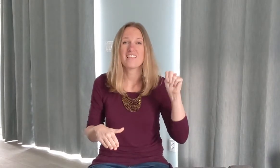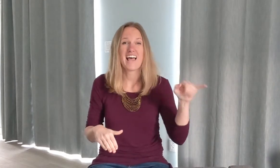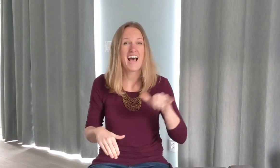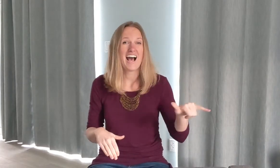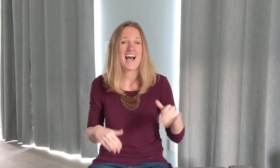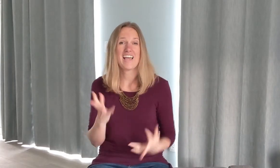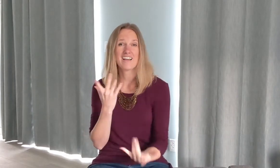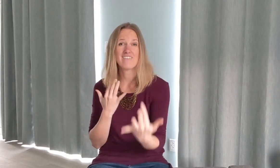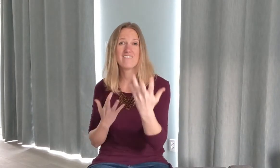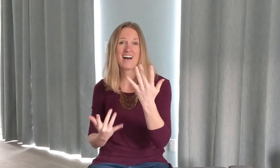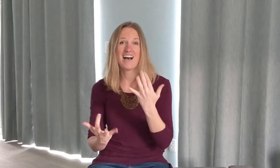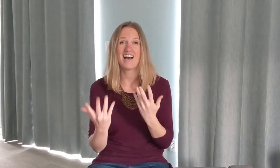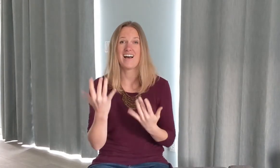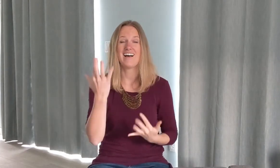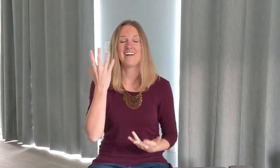like a fire